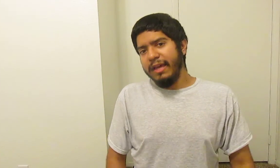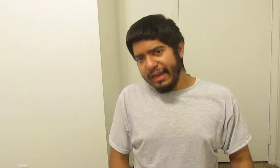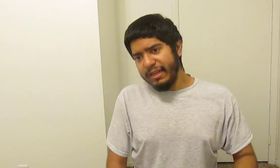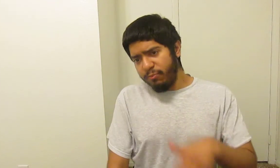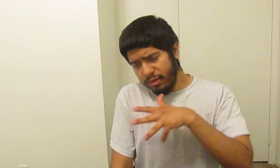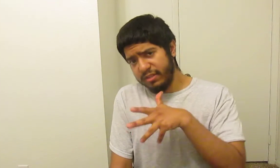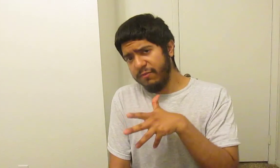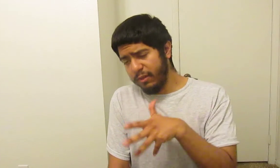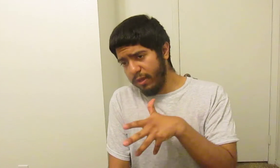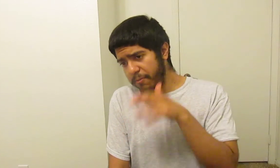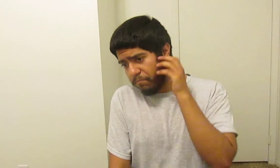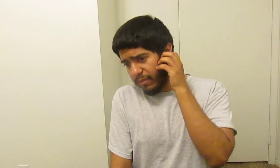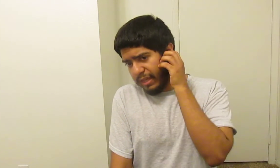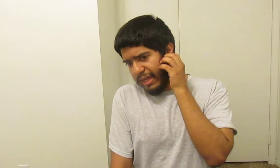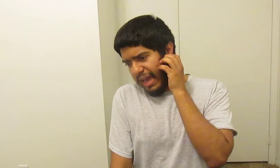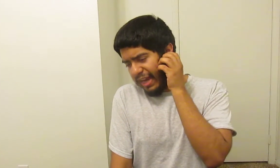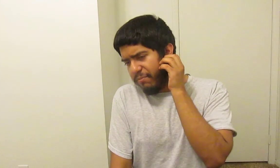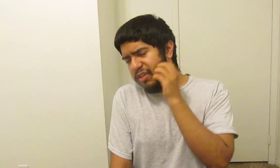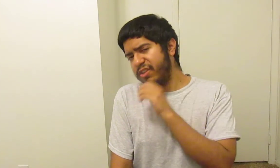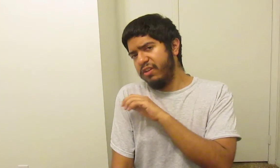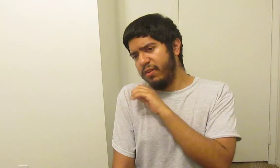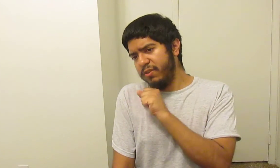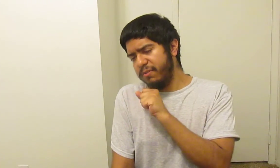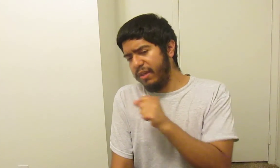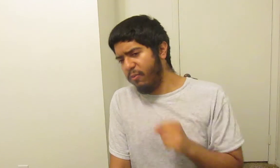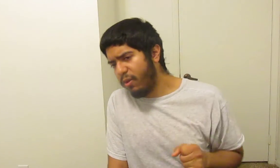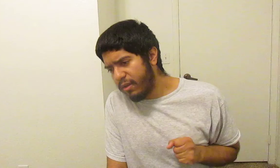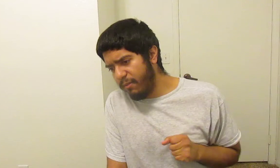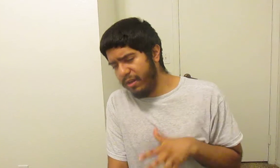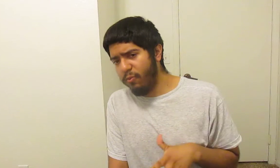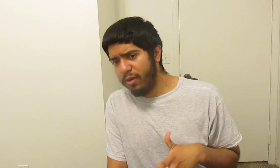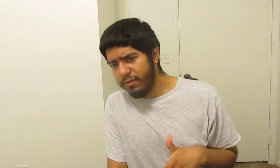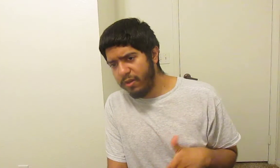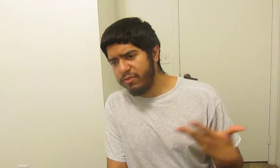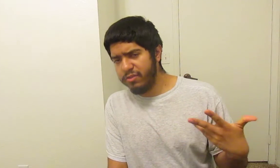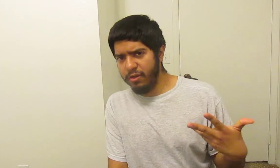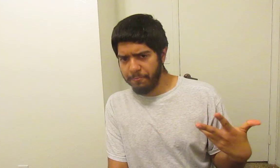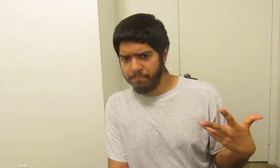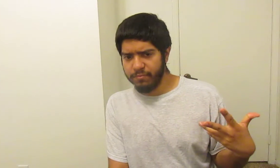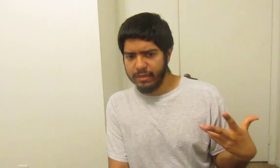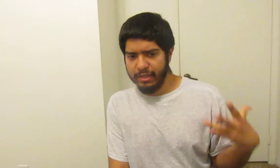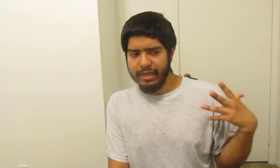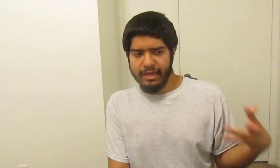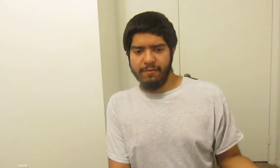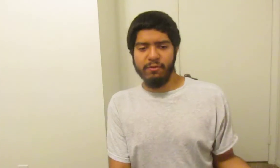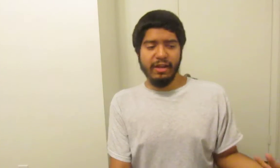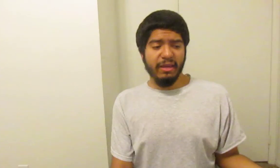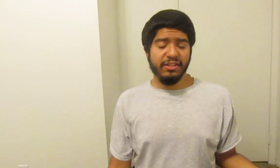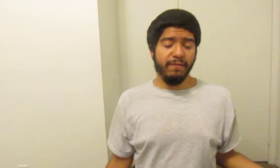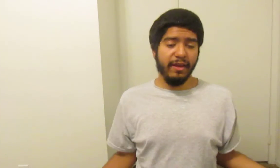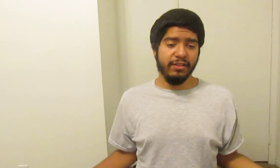it did relatively well. Animation could have used a bit of work, though. So, for animation fans,